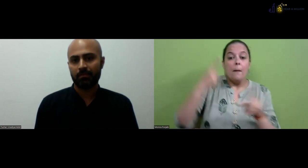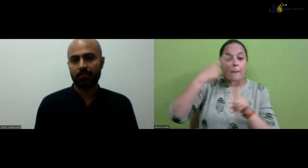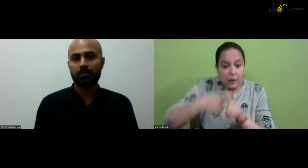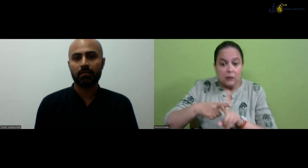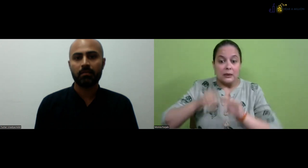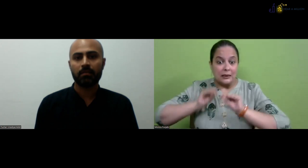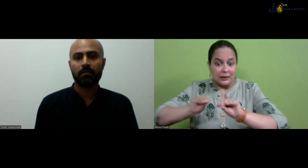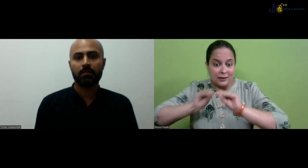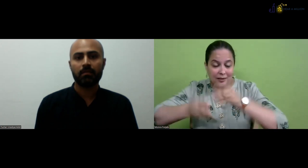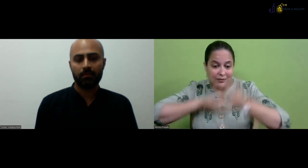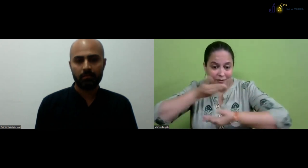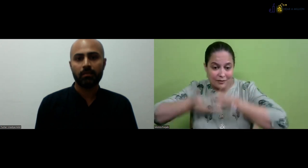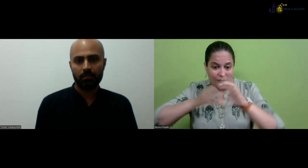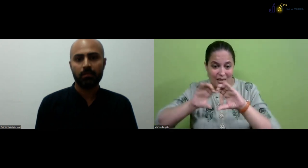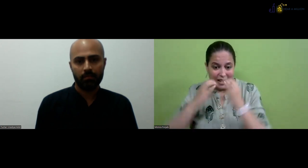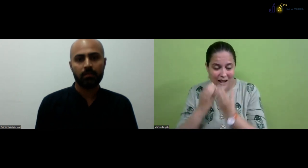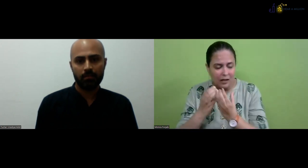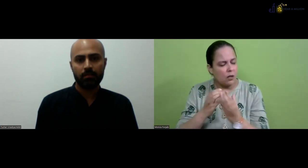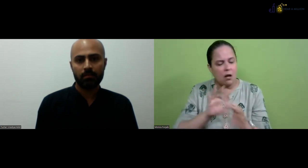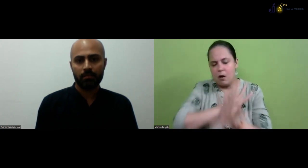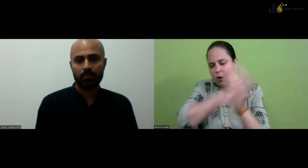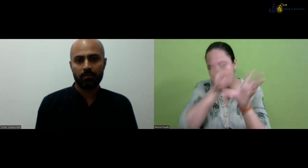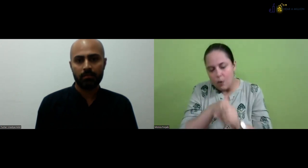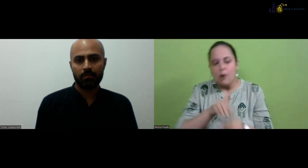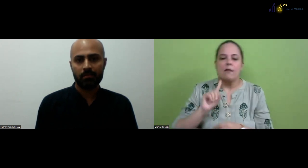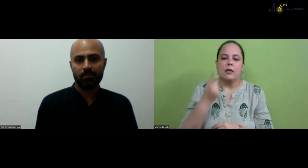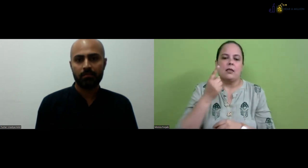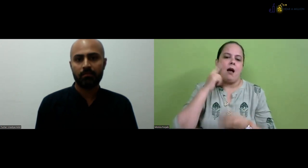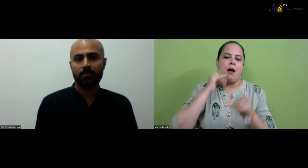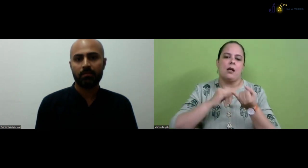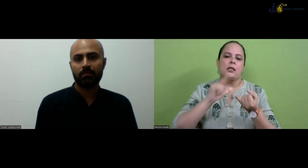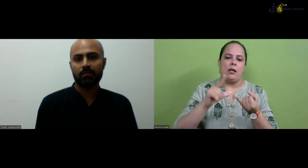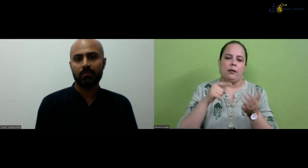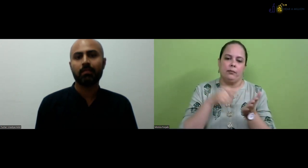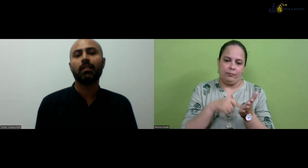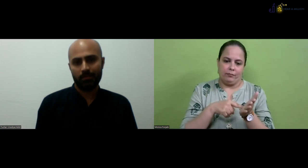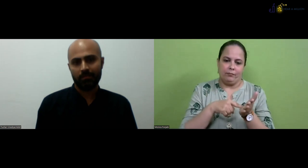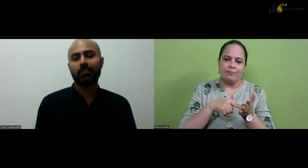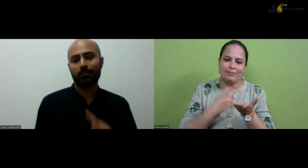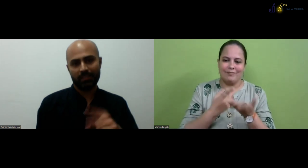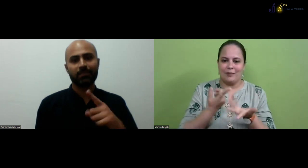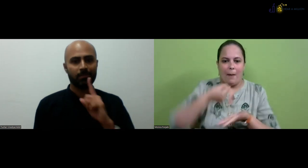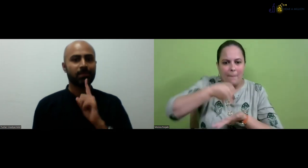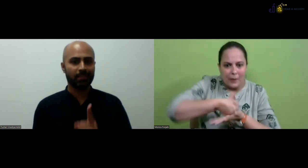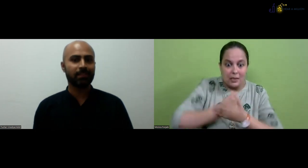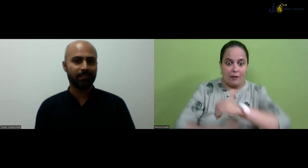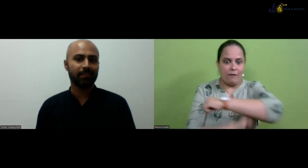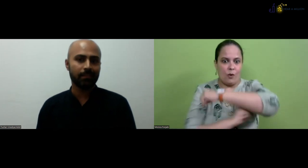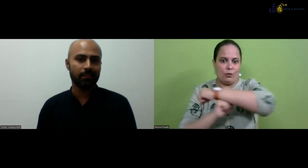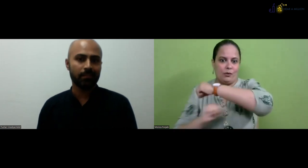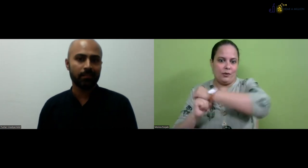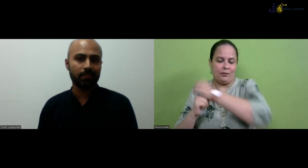The first one is communication, right? Plus they also teaching for the deaf students in class. So everything has to go through the ISL only.